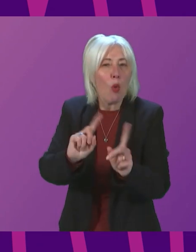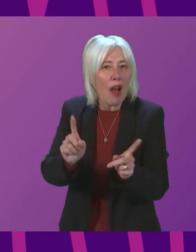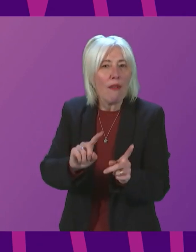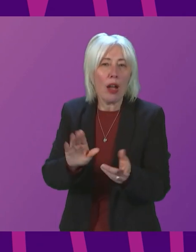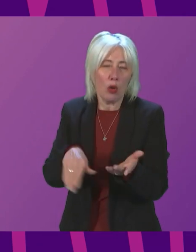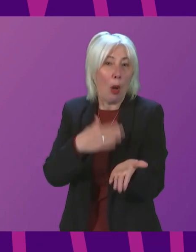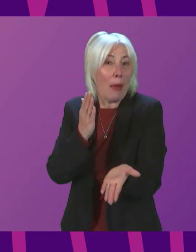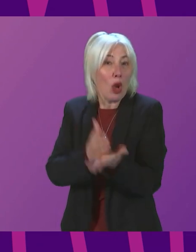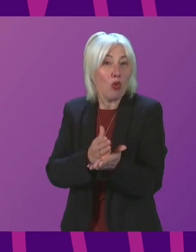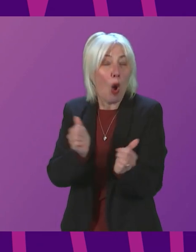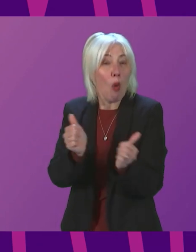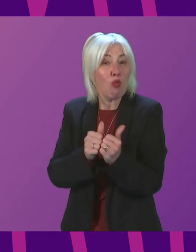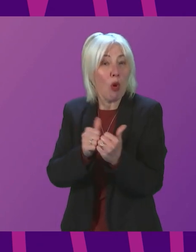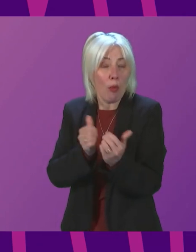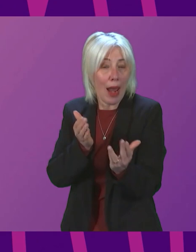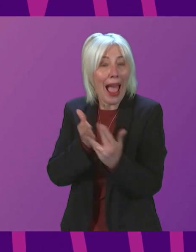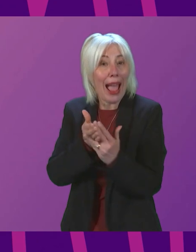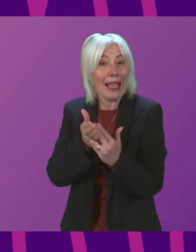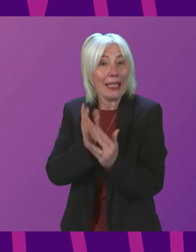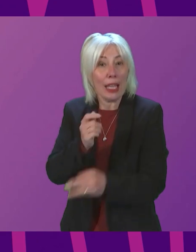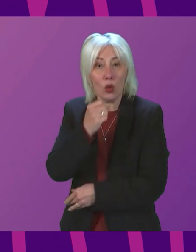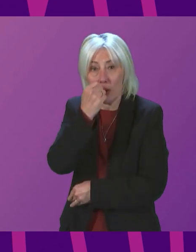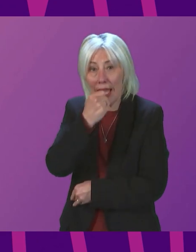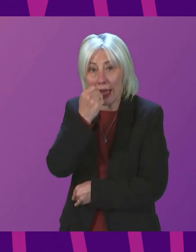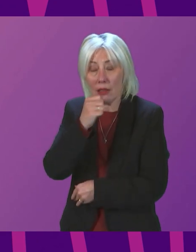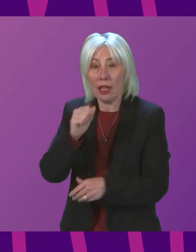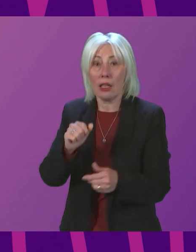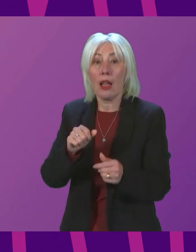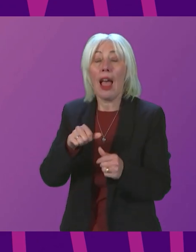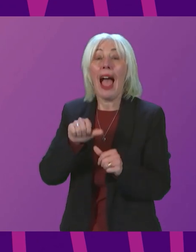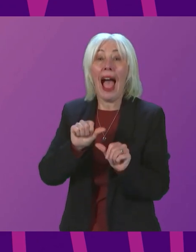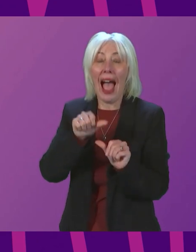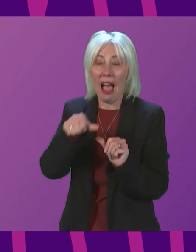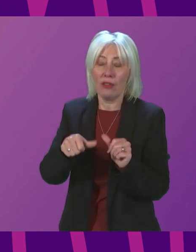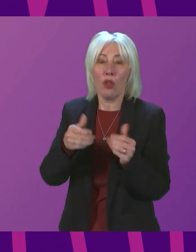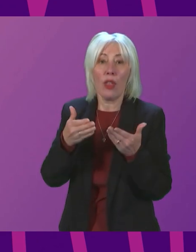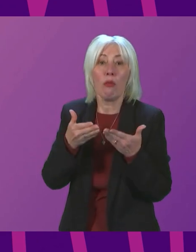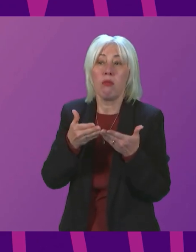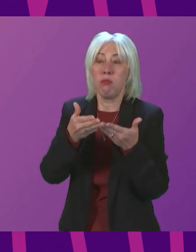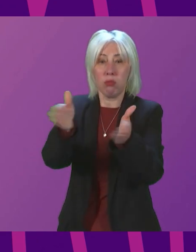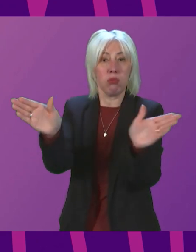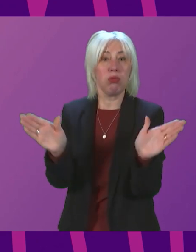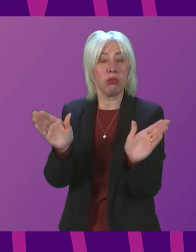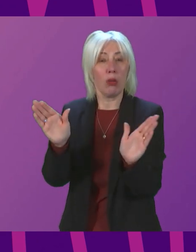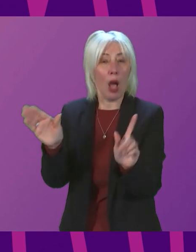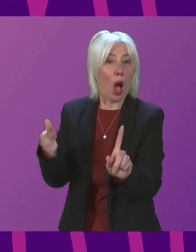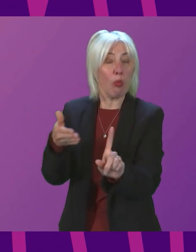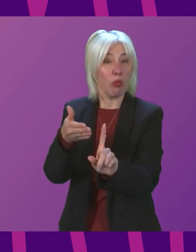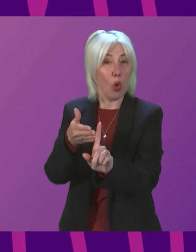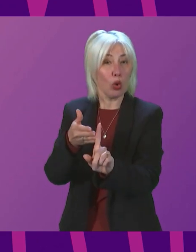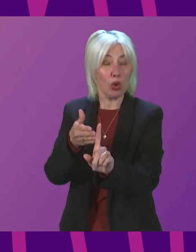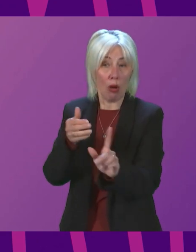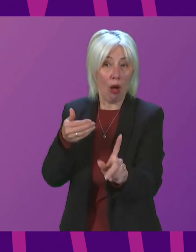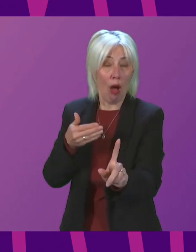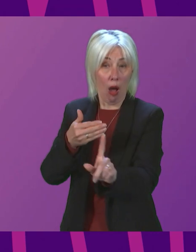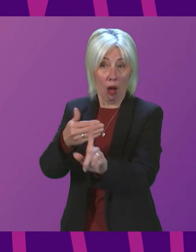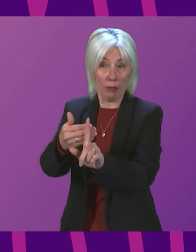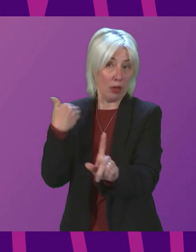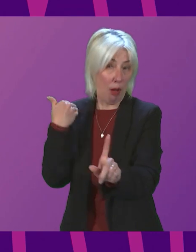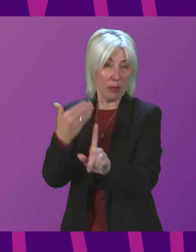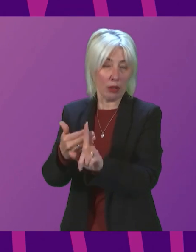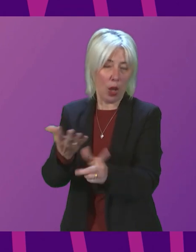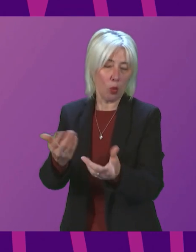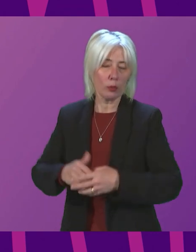there is appropriate access to testing as we move beyond the population-wide approach that we have taken for the period up until now.